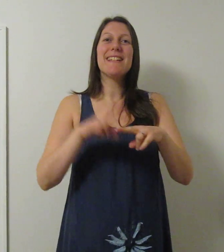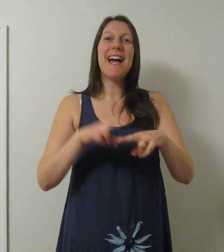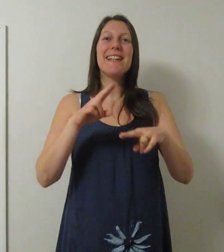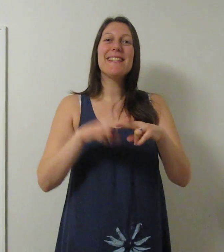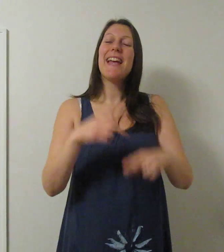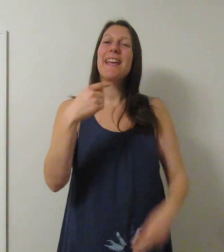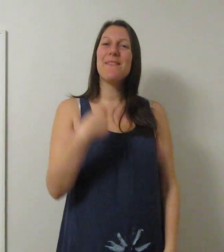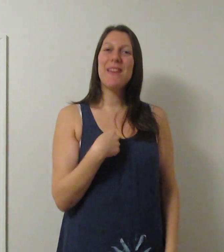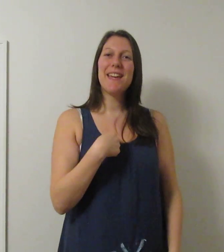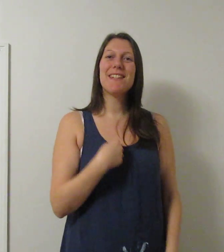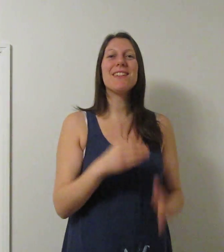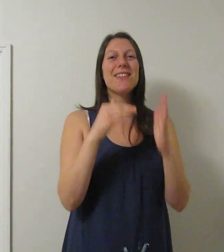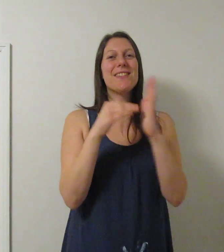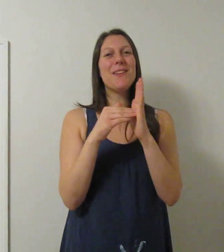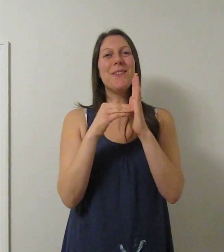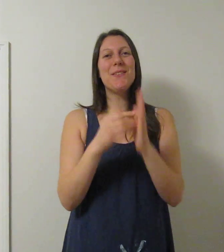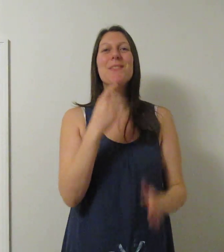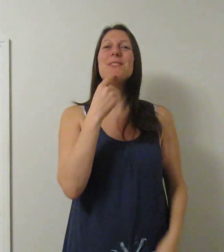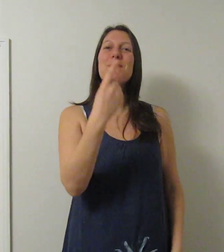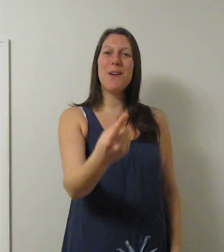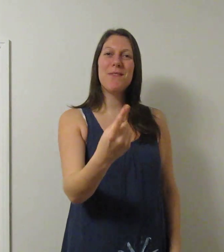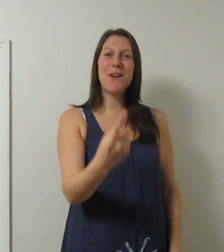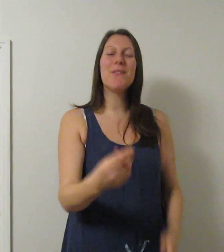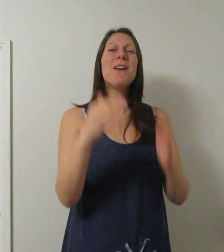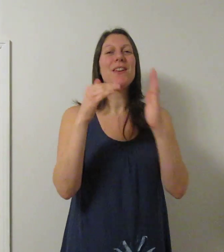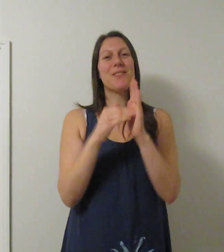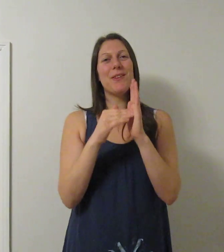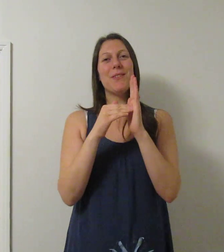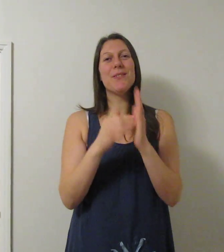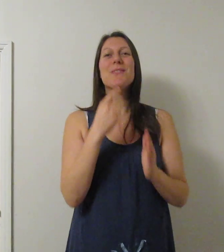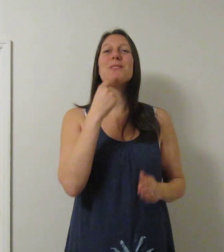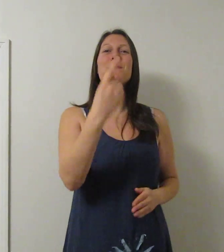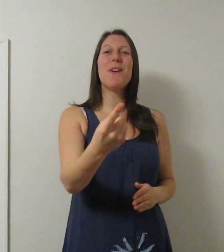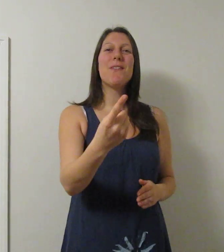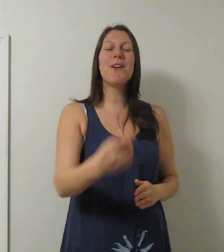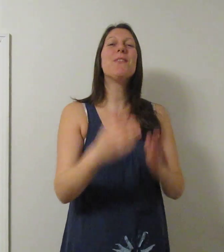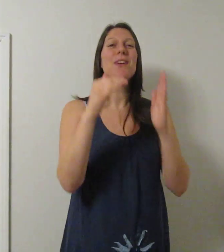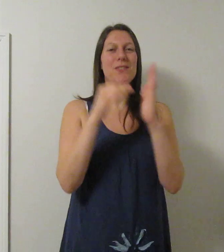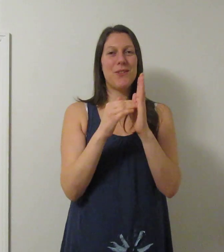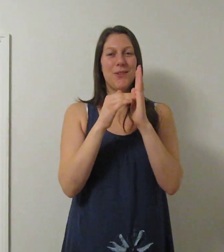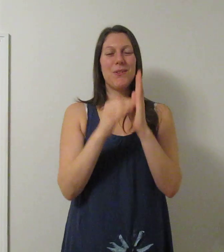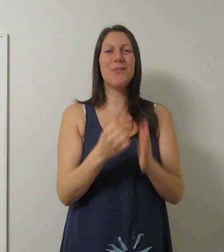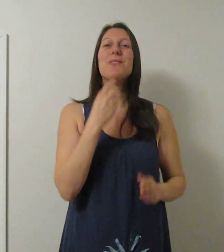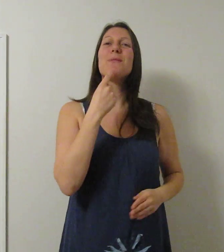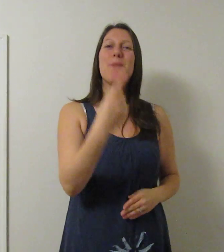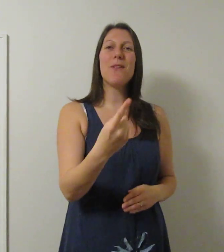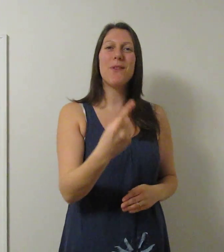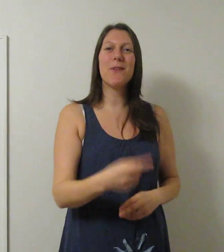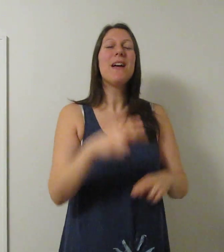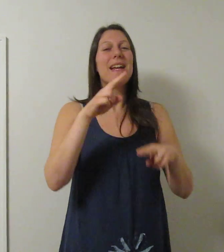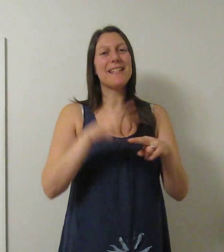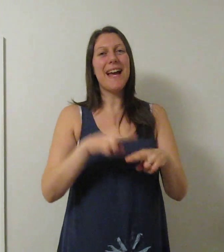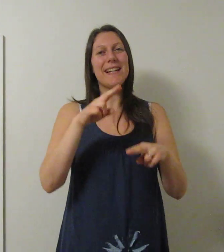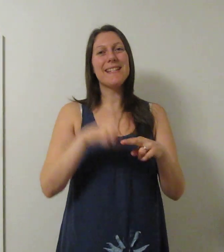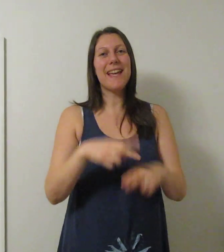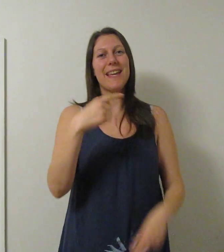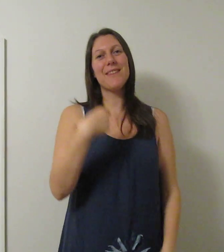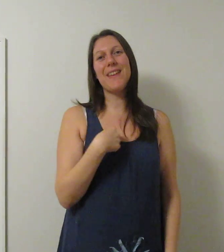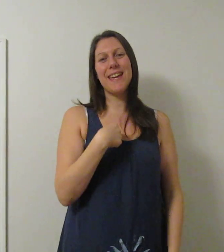Daddy's taking me to the zoo tomorrow Zoo tomorrow, zoo tomorrow Daddy's taking me